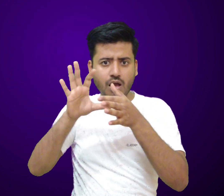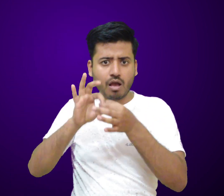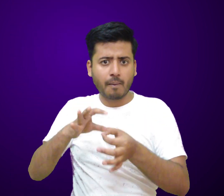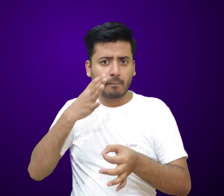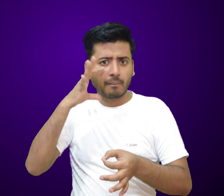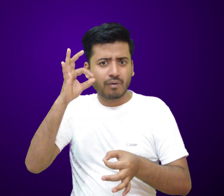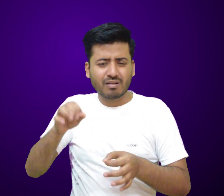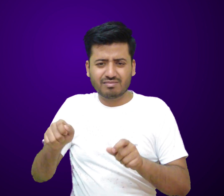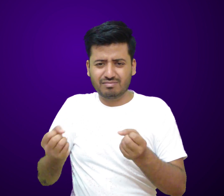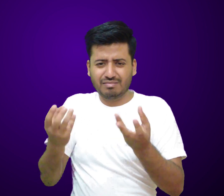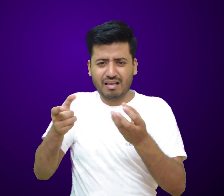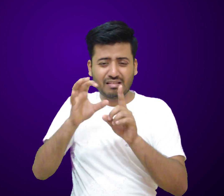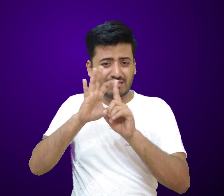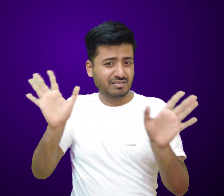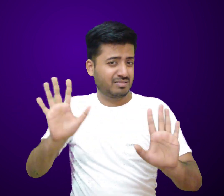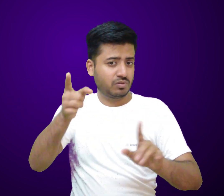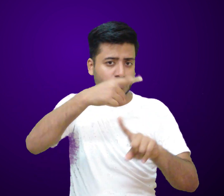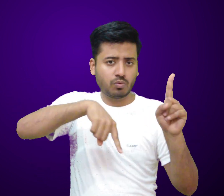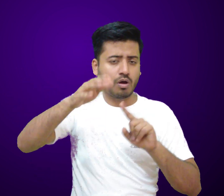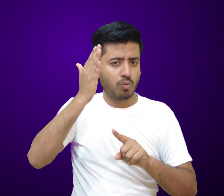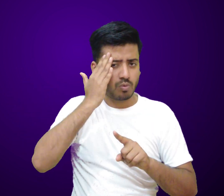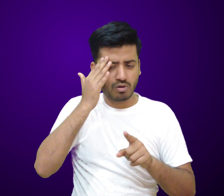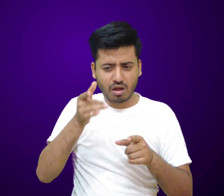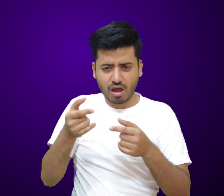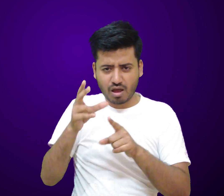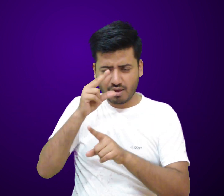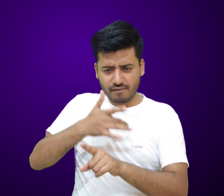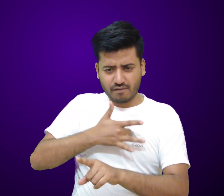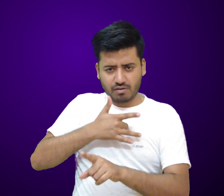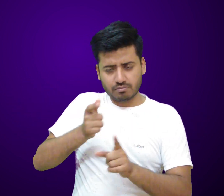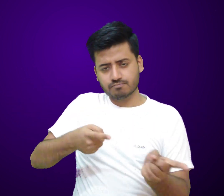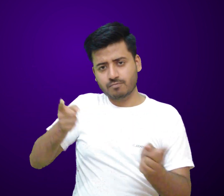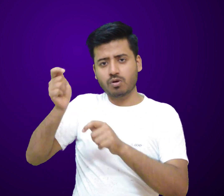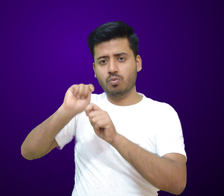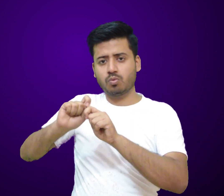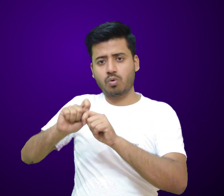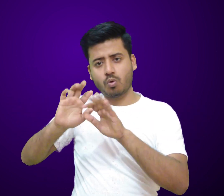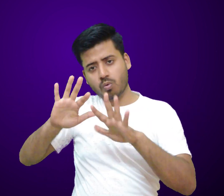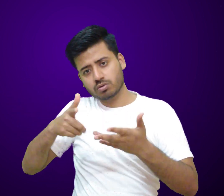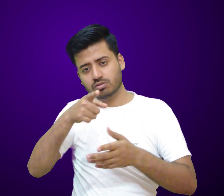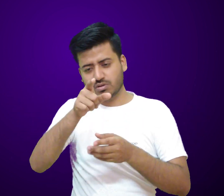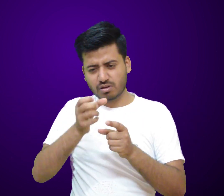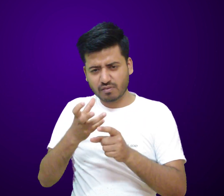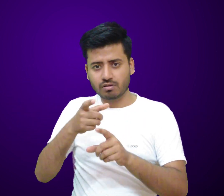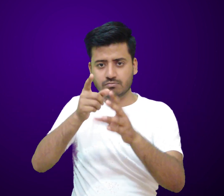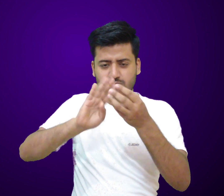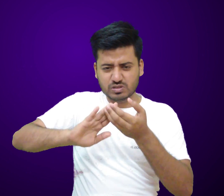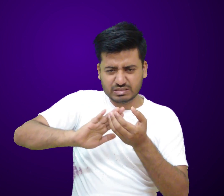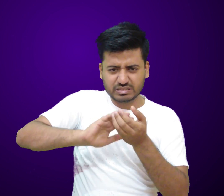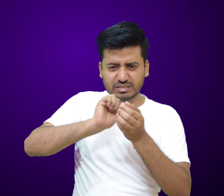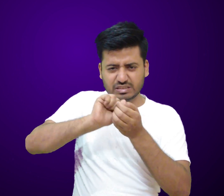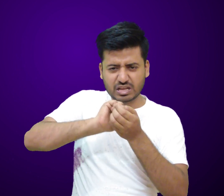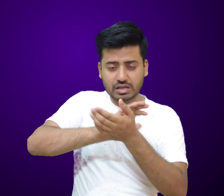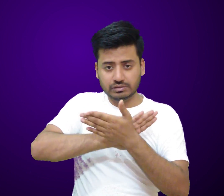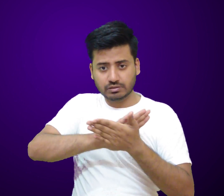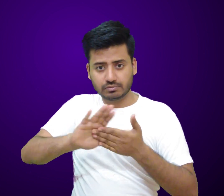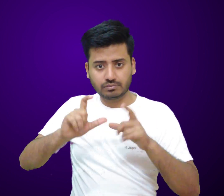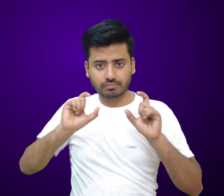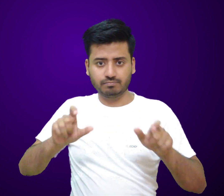It is not easy to say if the DNA damage is resulting in cancer as the human body has a natural mechanism to repair itself and